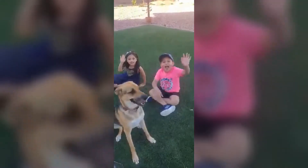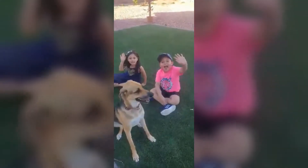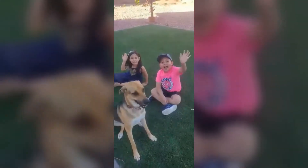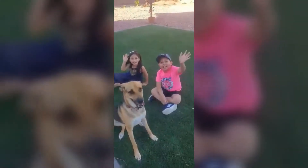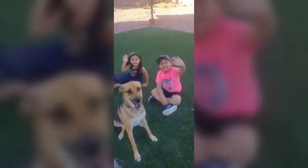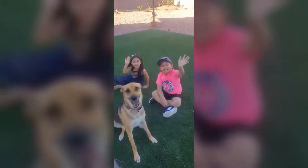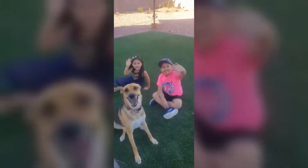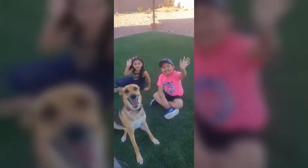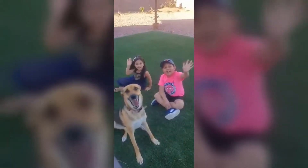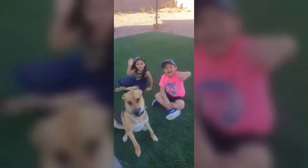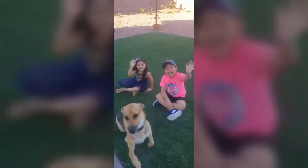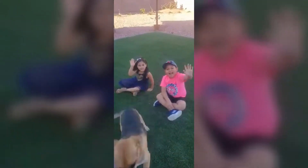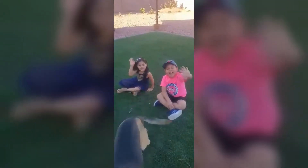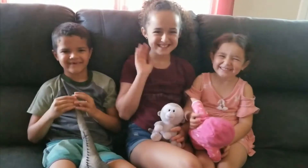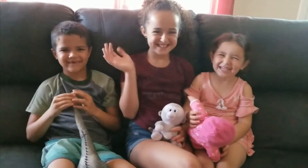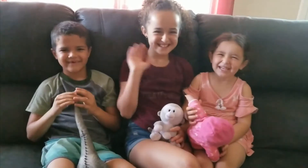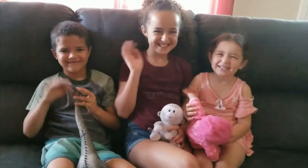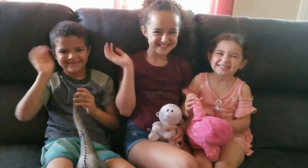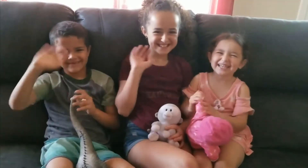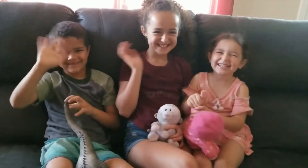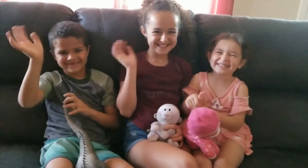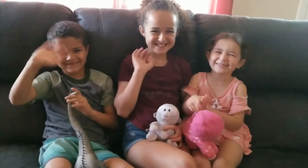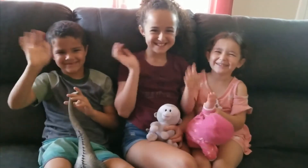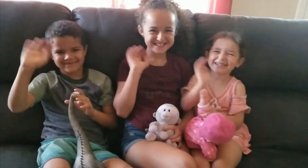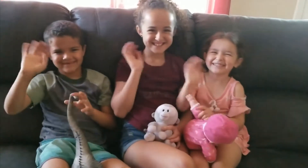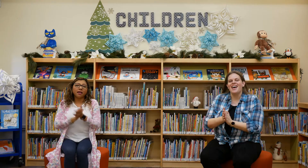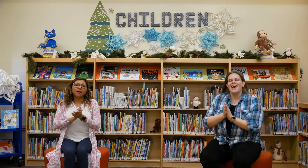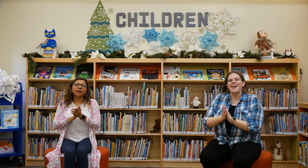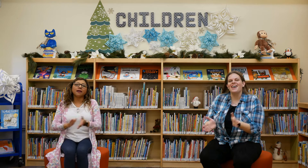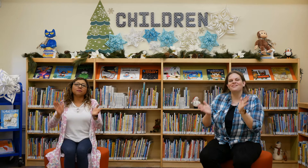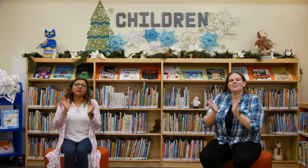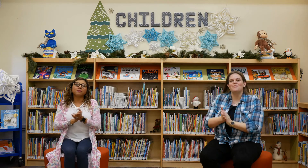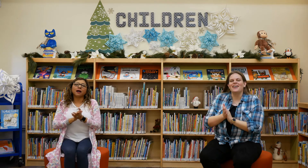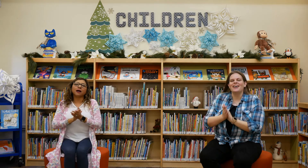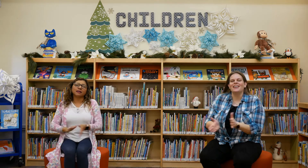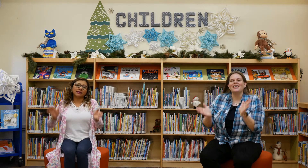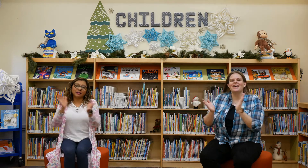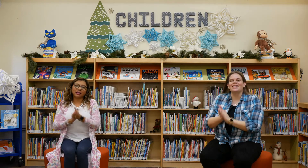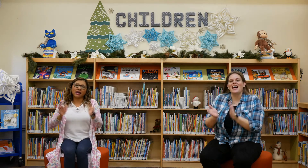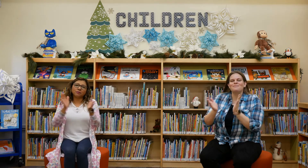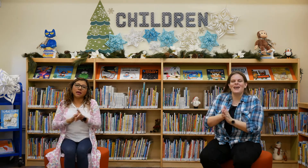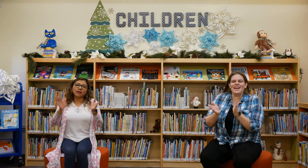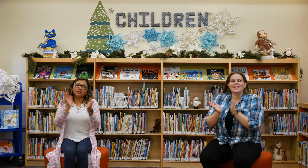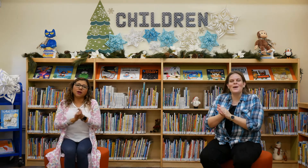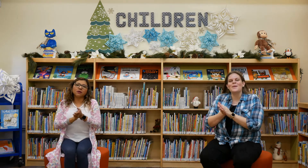let's have some fun. Everybody clap hello,